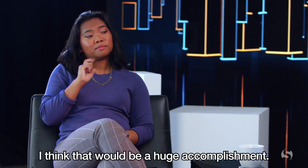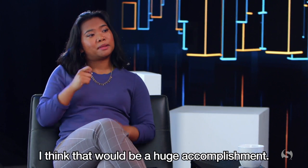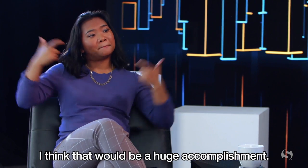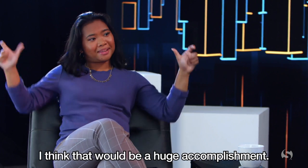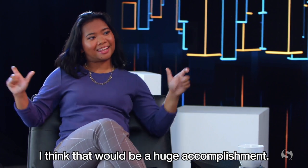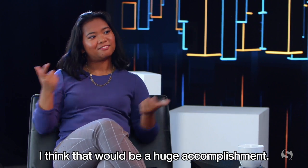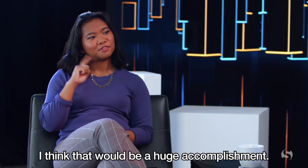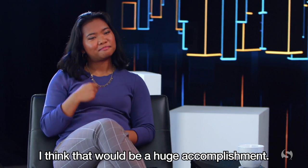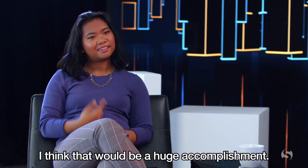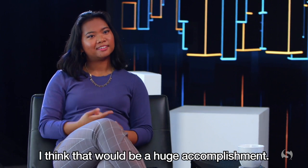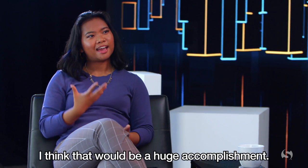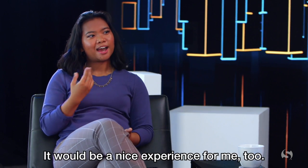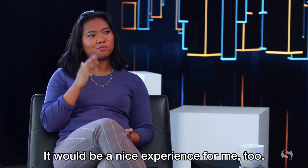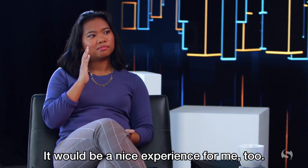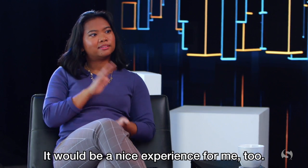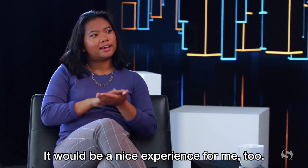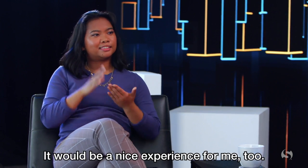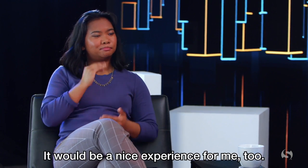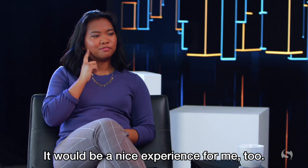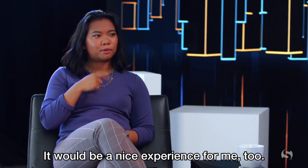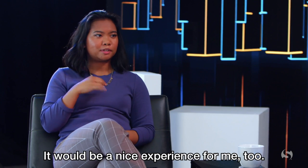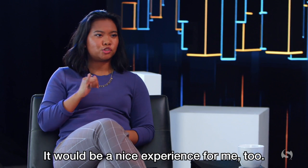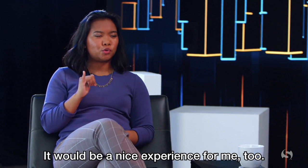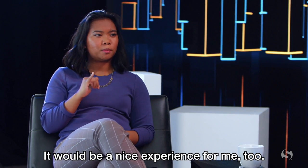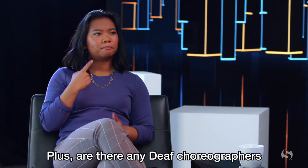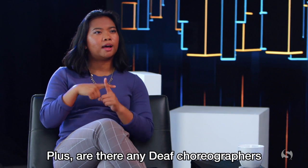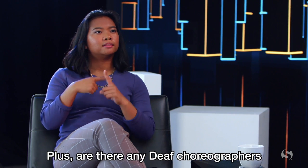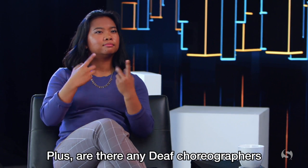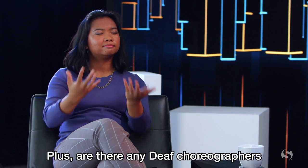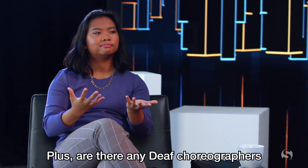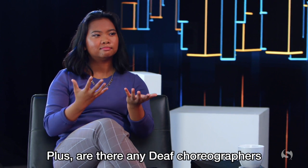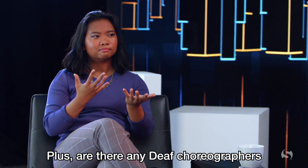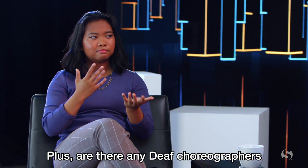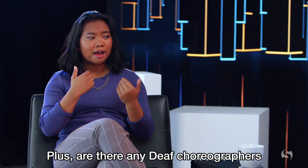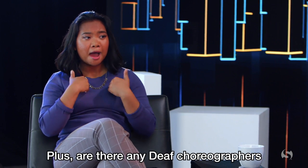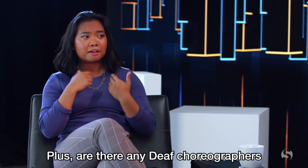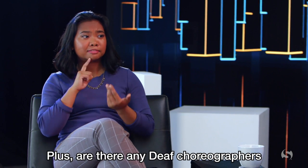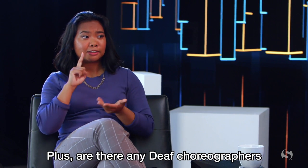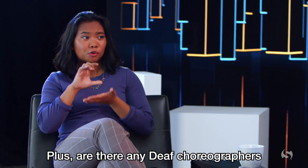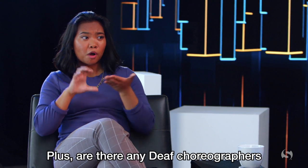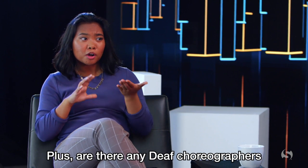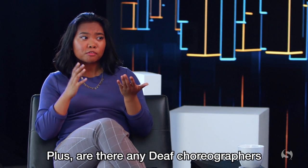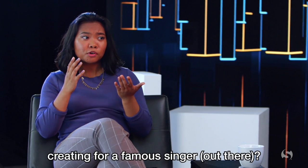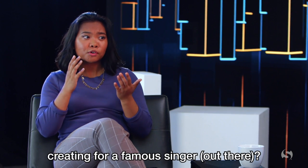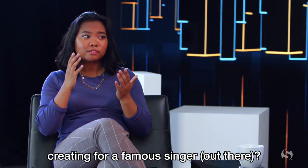I think that would be a huge accomplishment. It would be a nice experience for me too. Plus, are there any Deaf choreographers